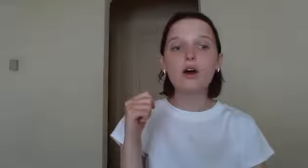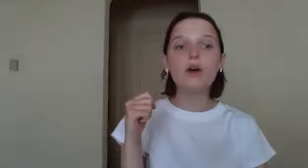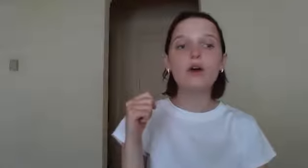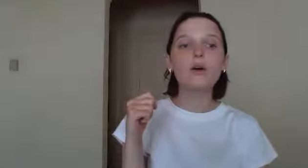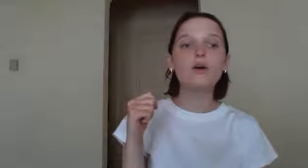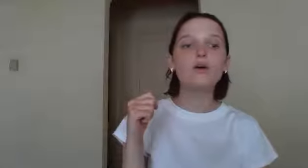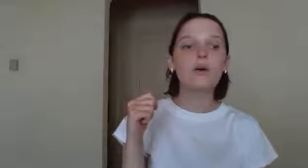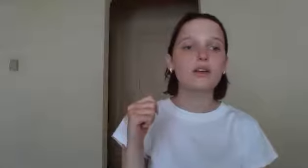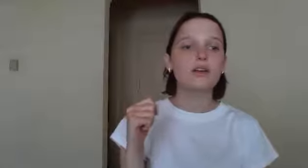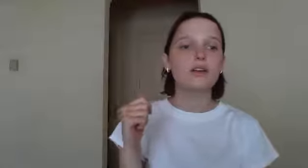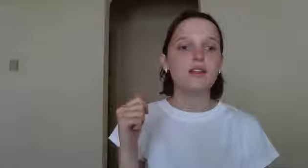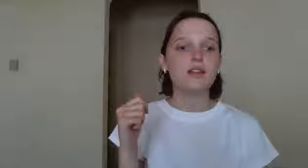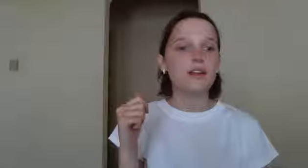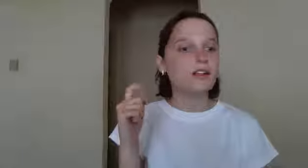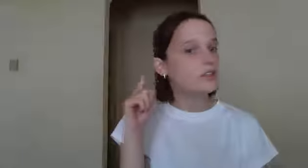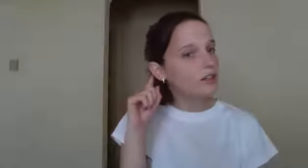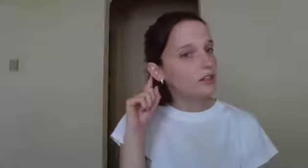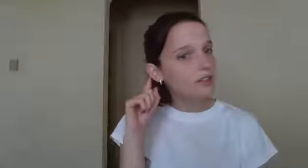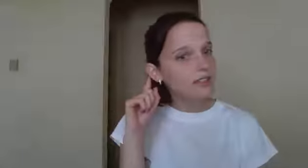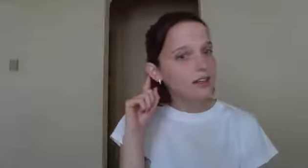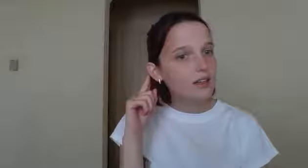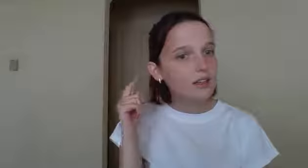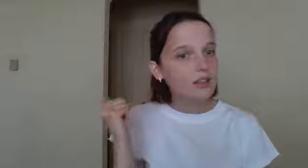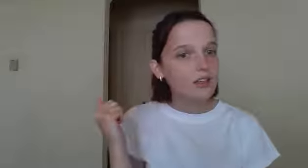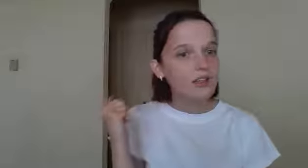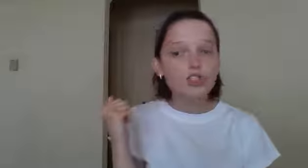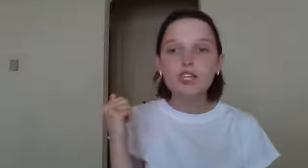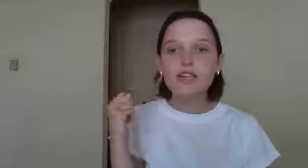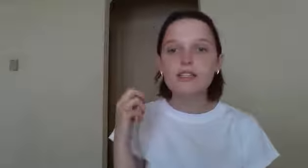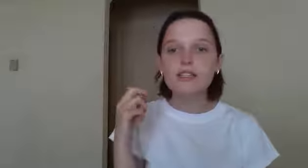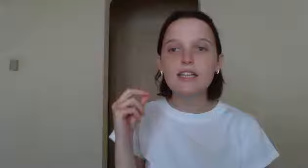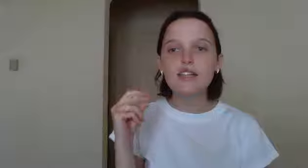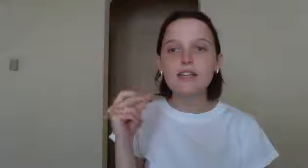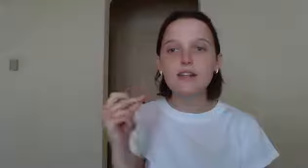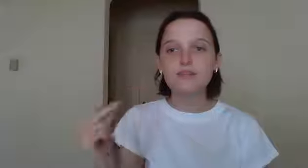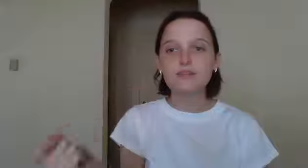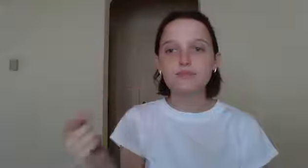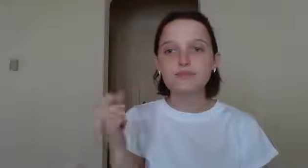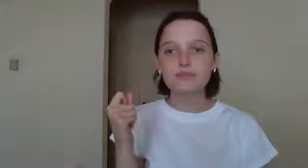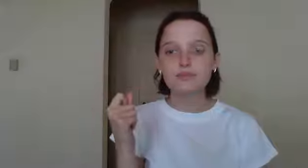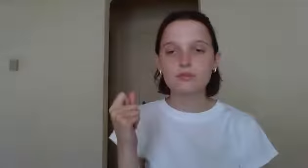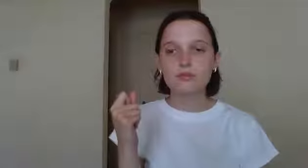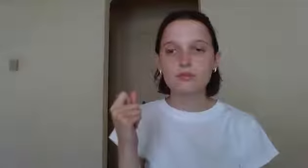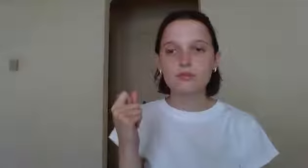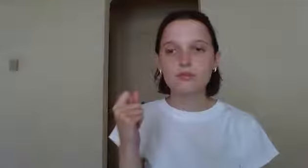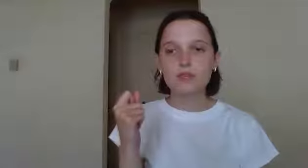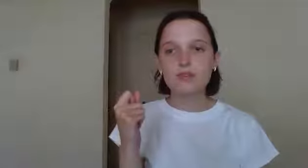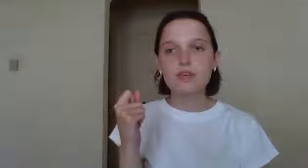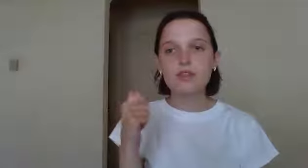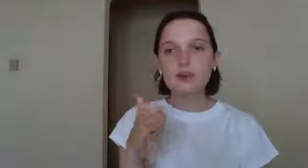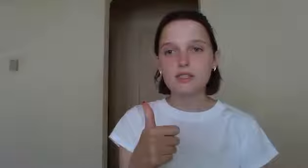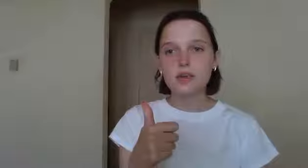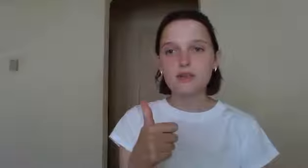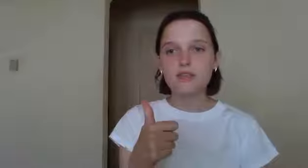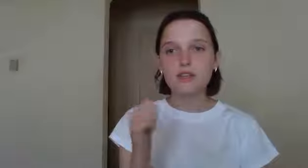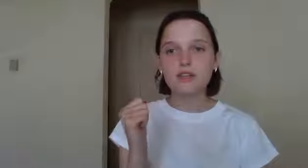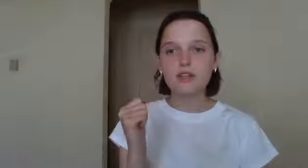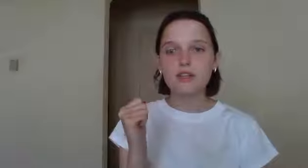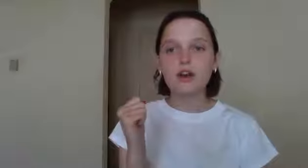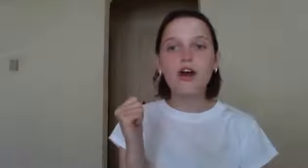O. Next word, listen, chin. Say chin. Give me a thumbs up if you hear the